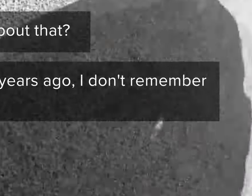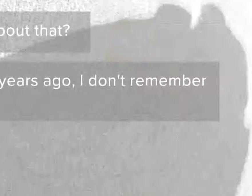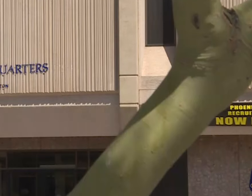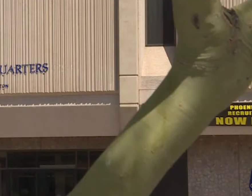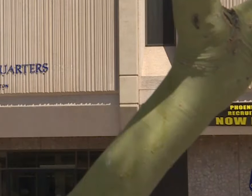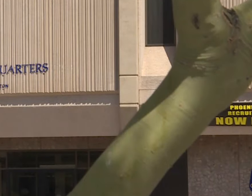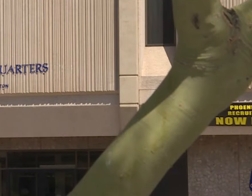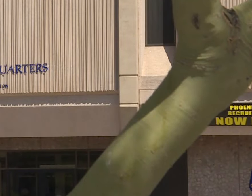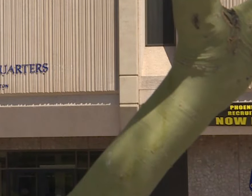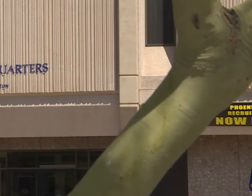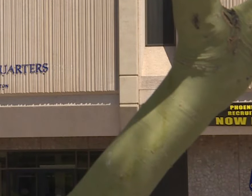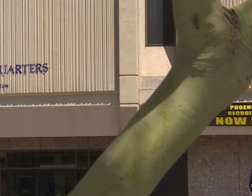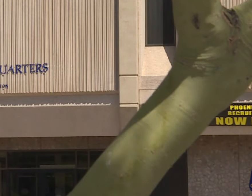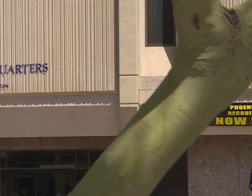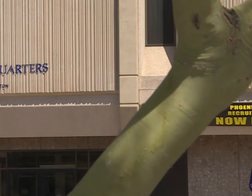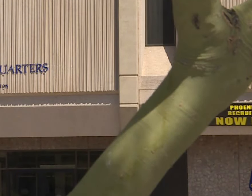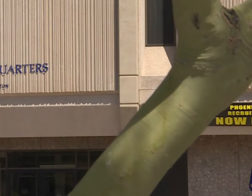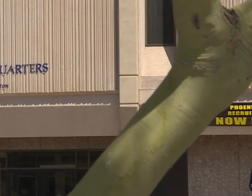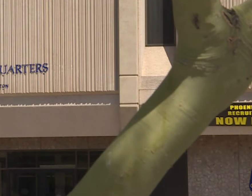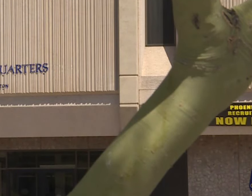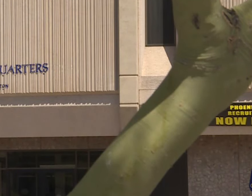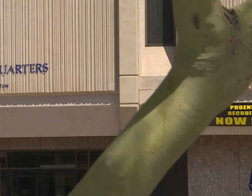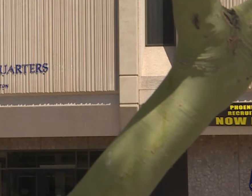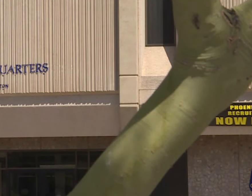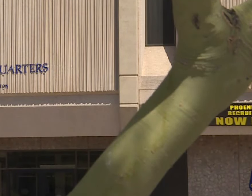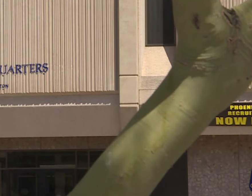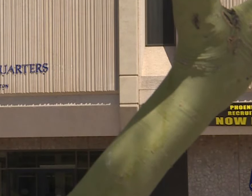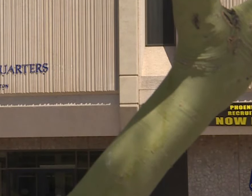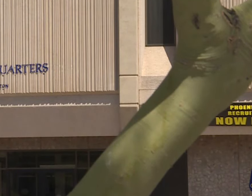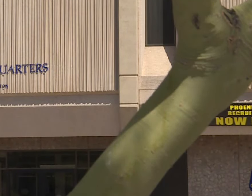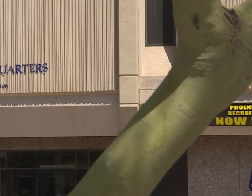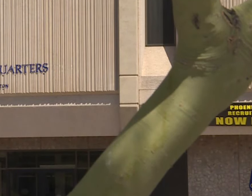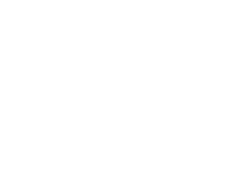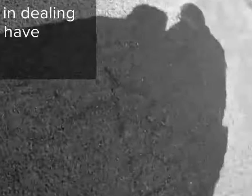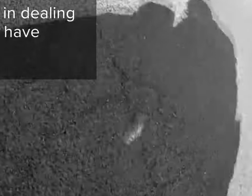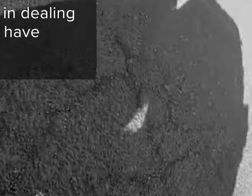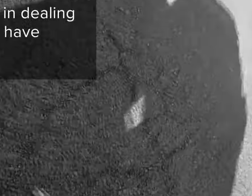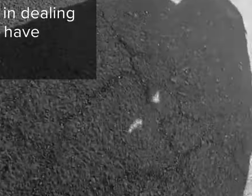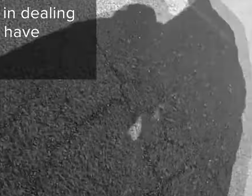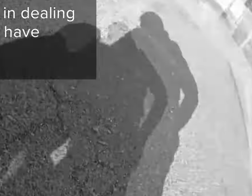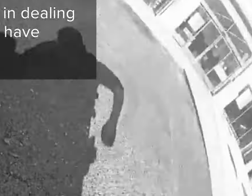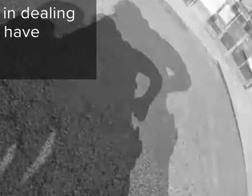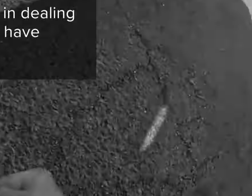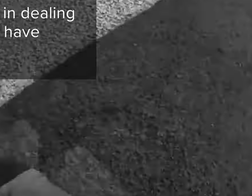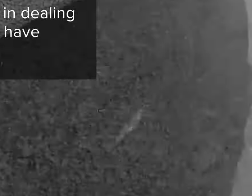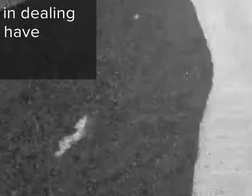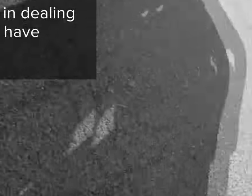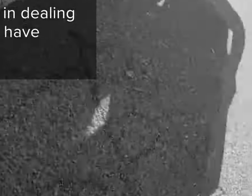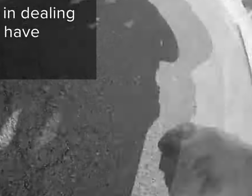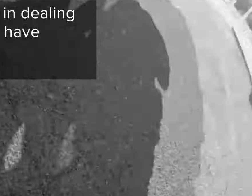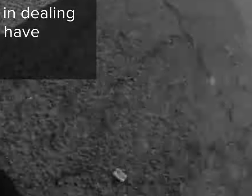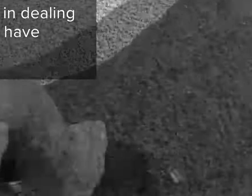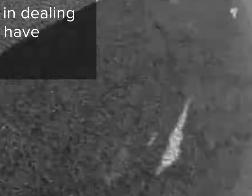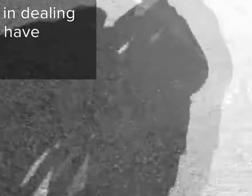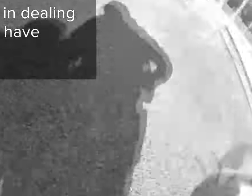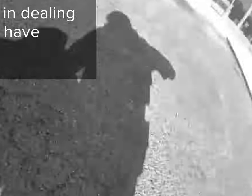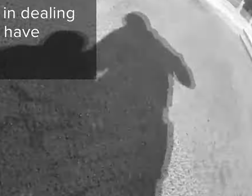of it. Officers Benjamin Harris and Kyle Sue said in court they don't remember. Have you received any training in dealing with members of the public